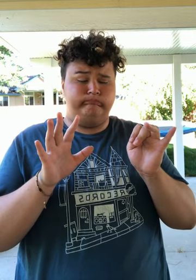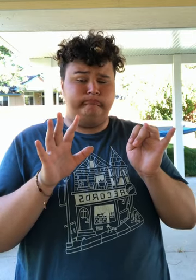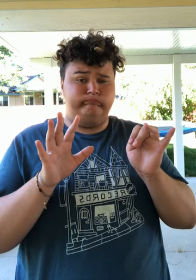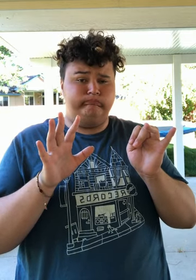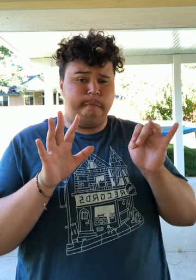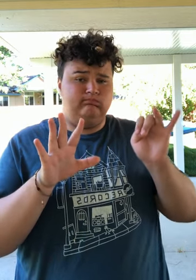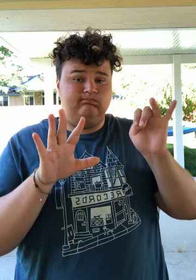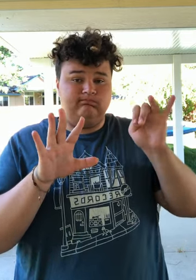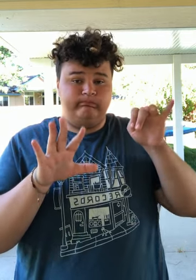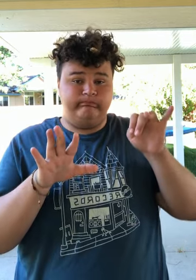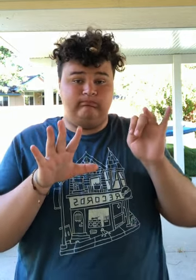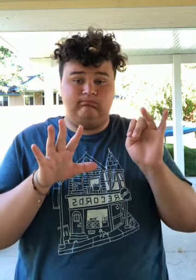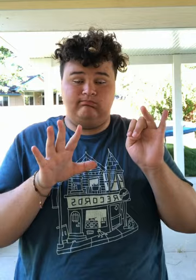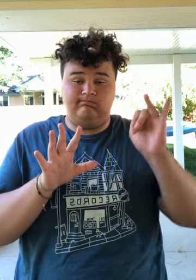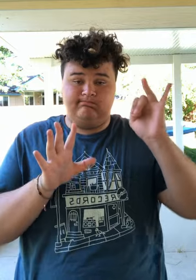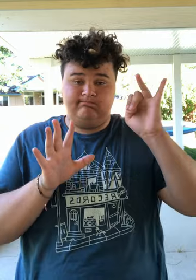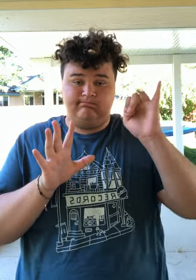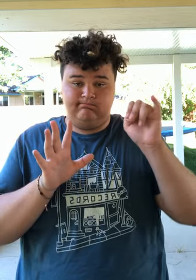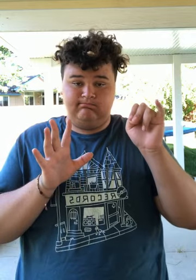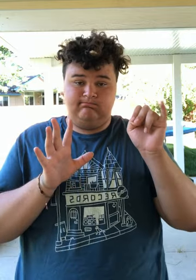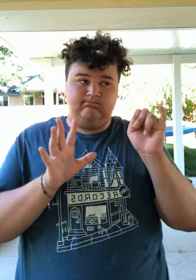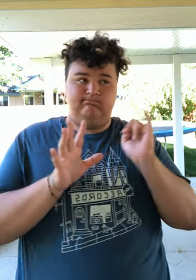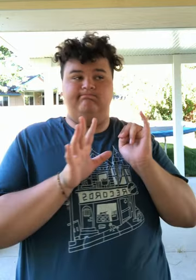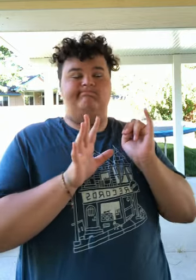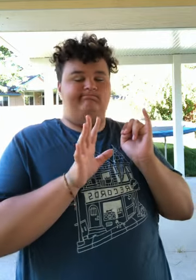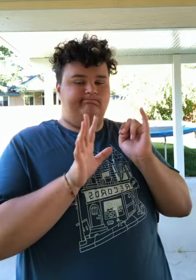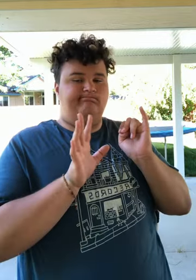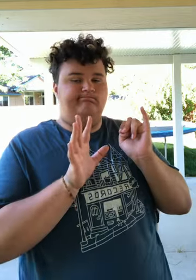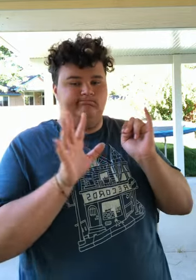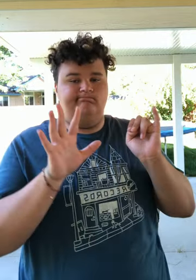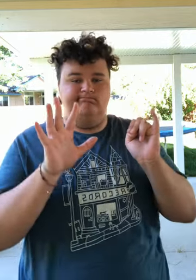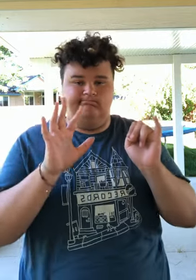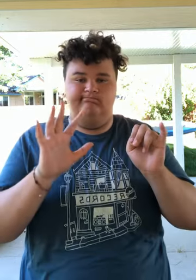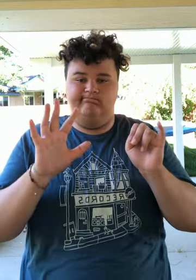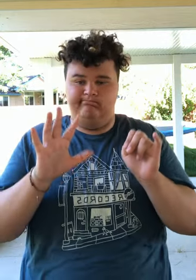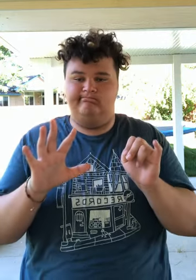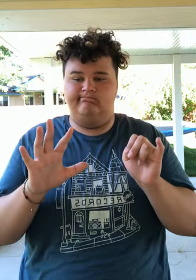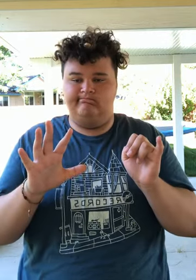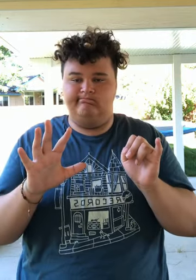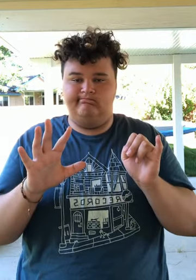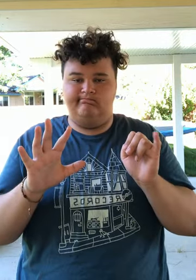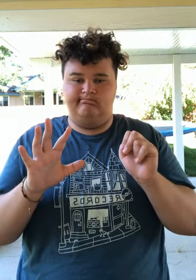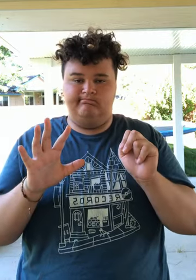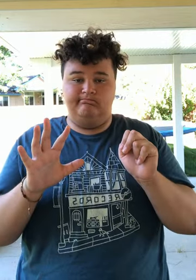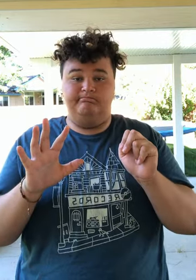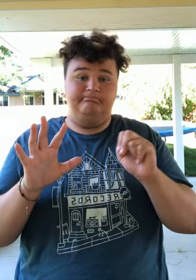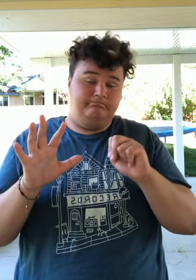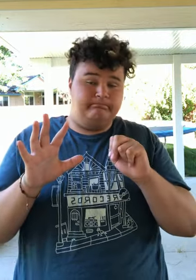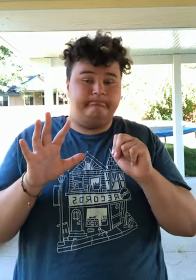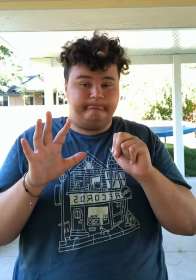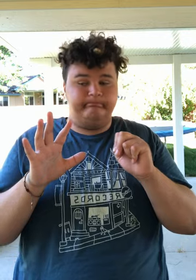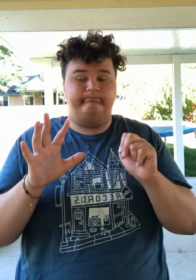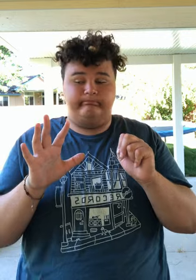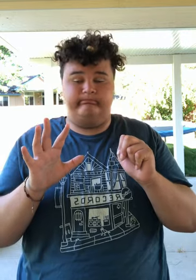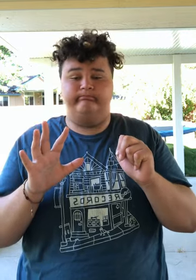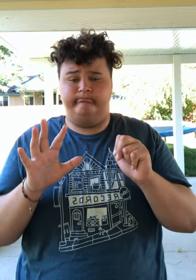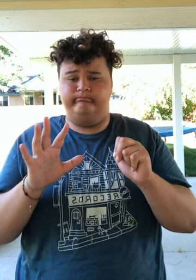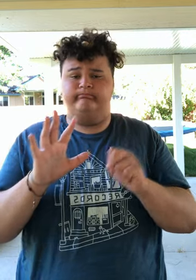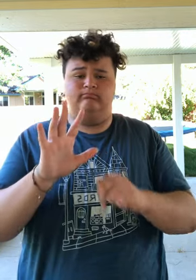remix other people's shorts Put a finger down if you live stream on YouTube Put a finger down if you make